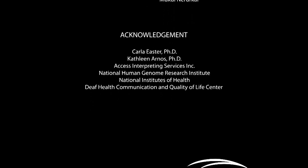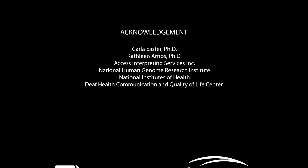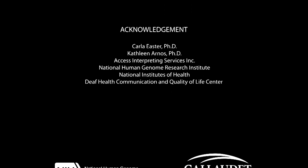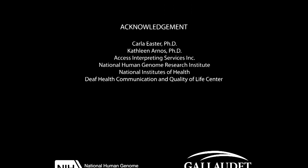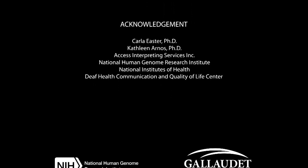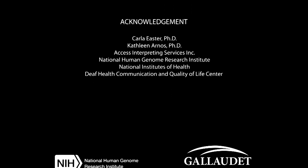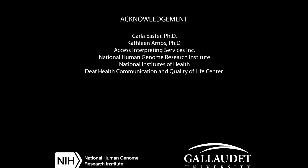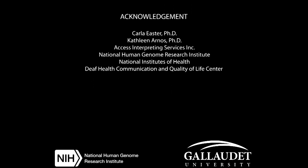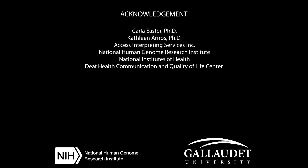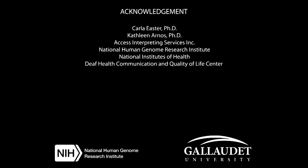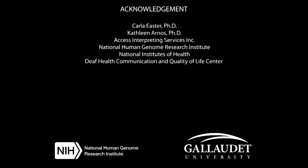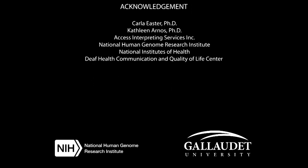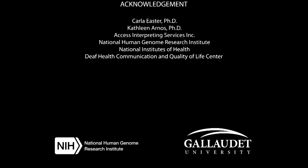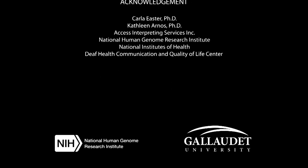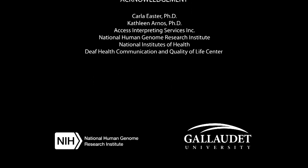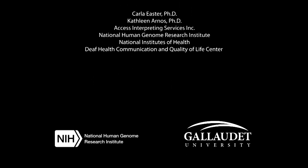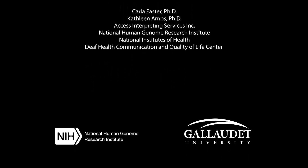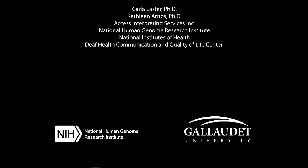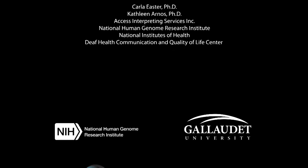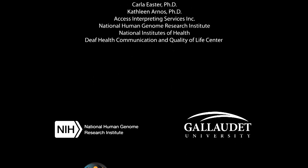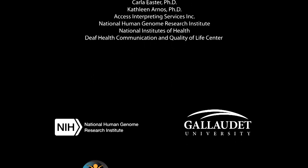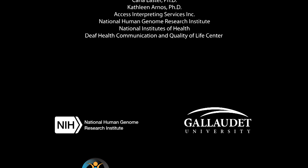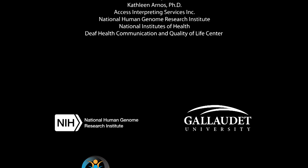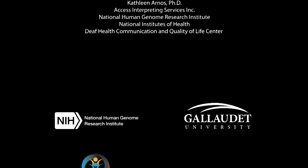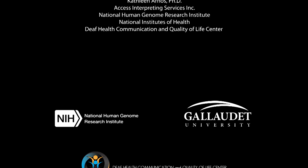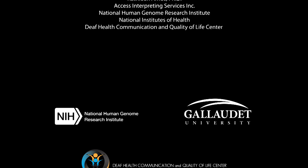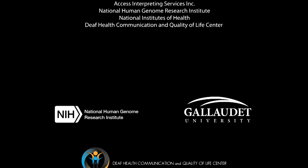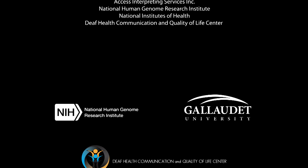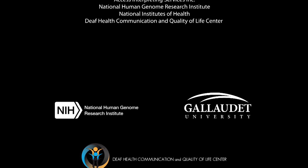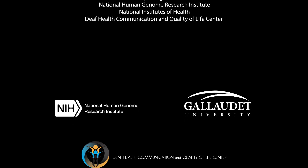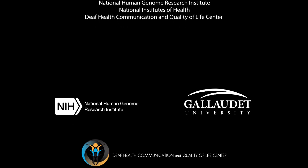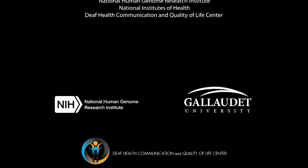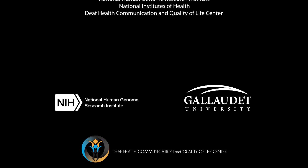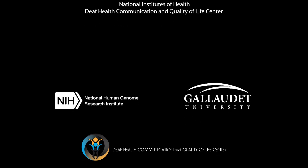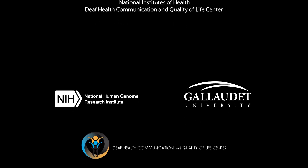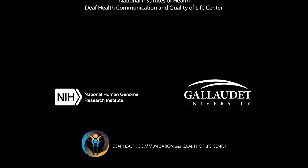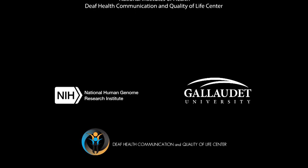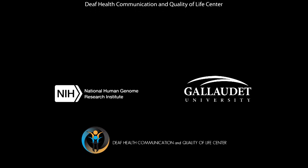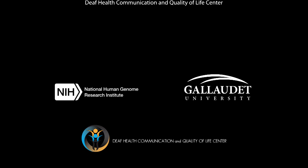that You